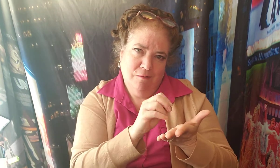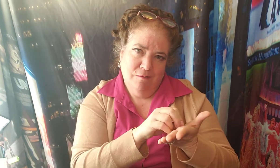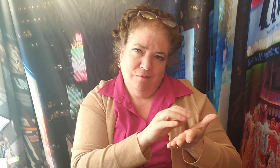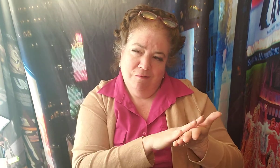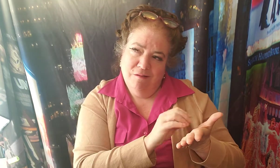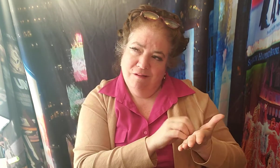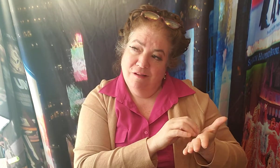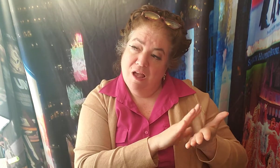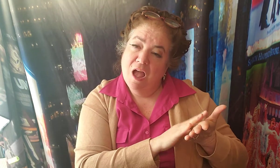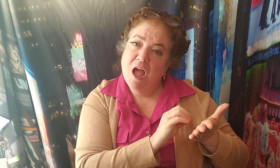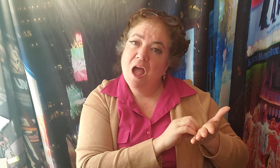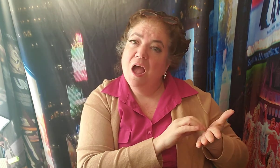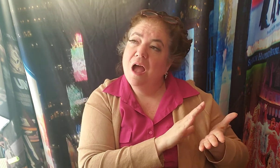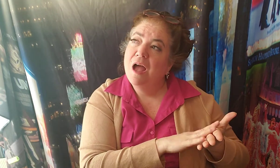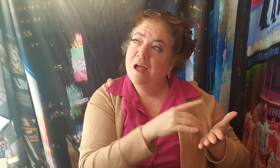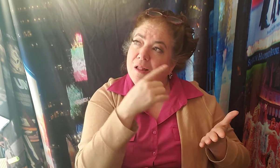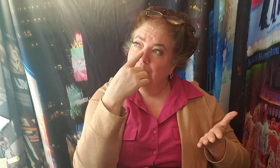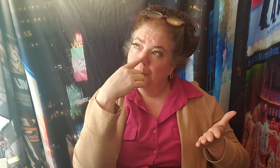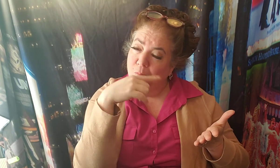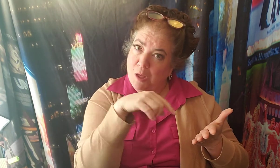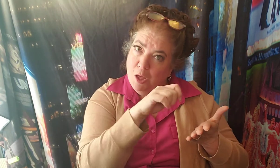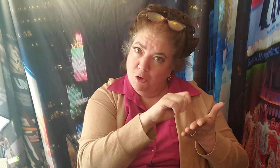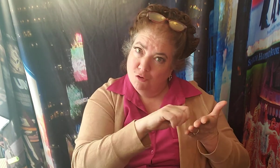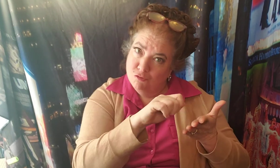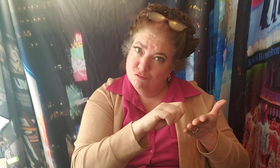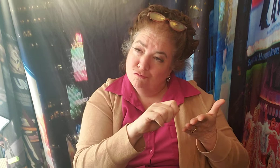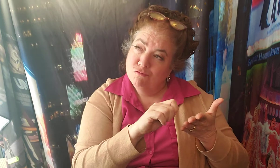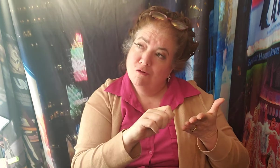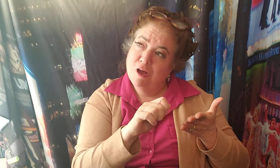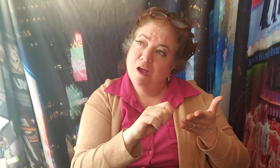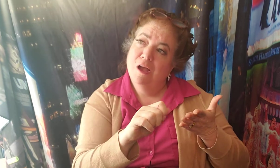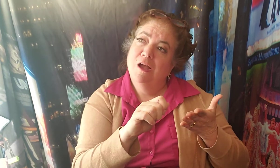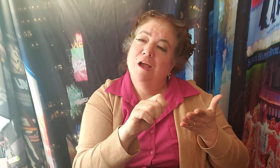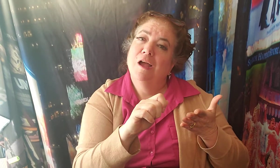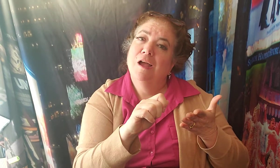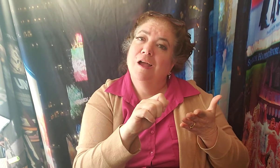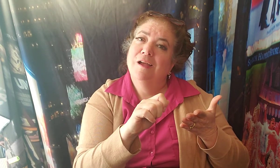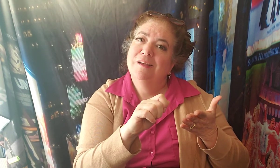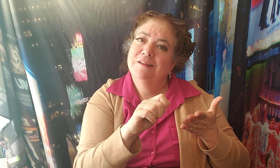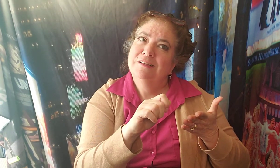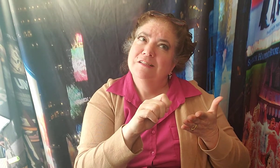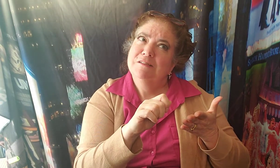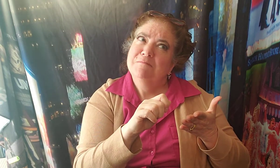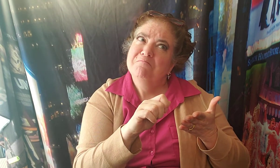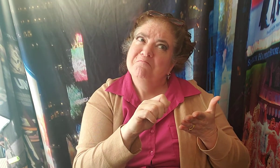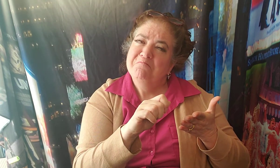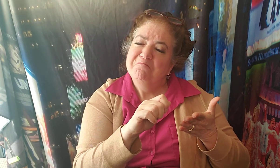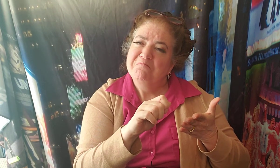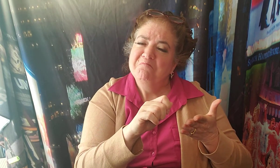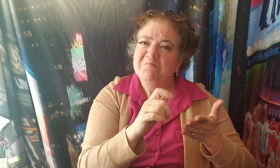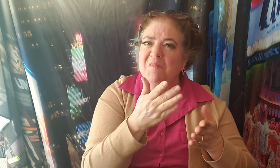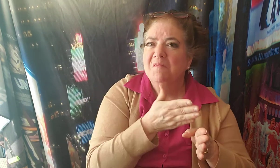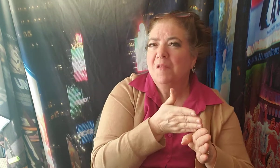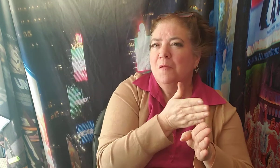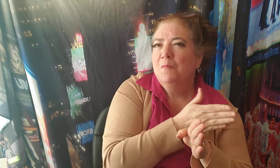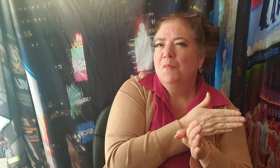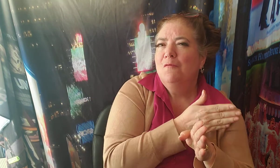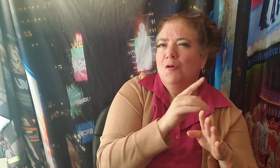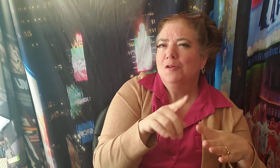I could write a book about on how we